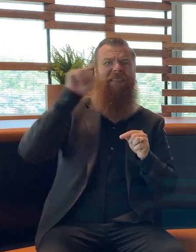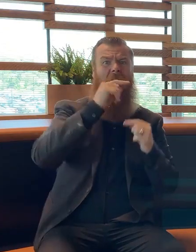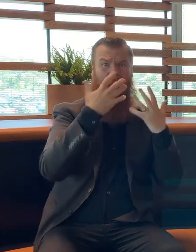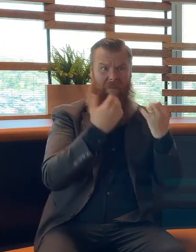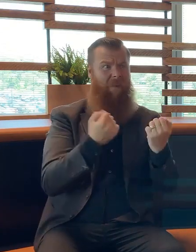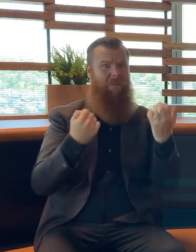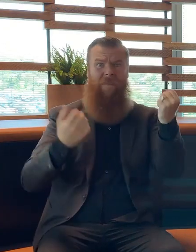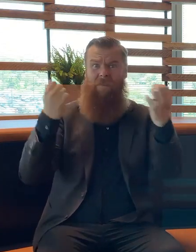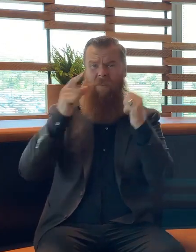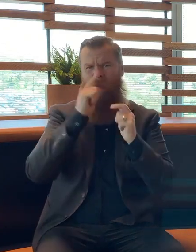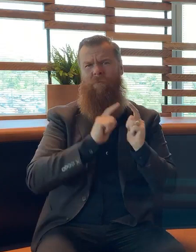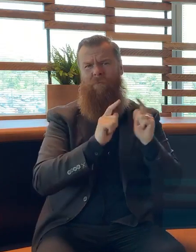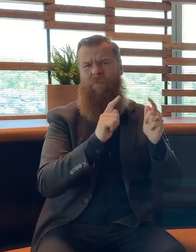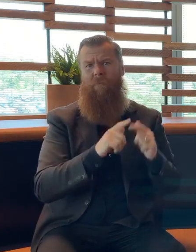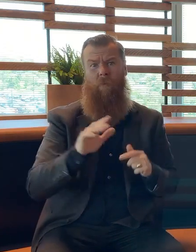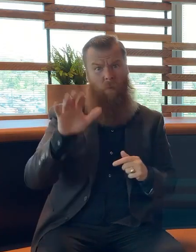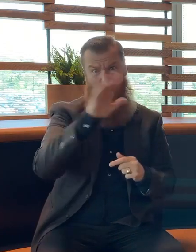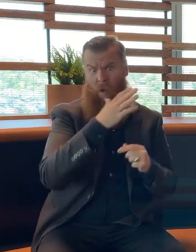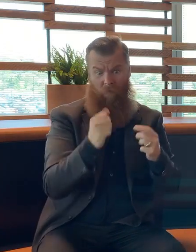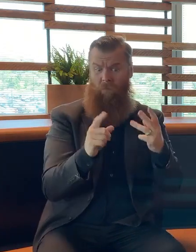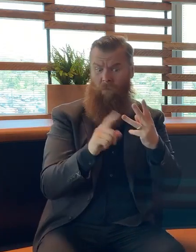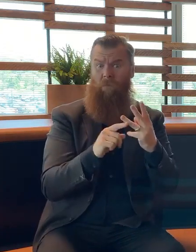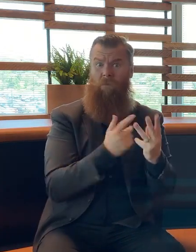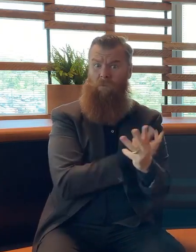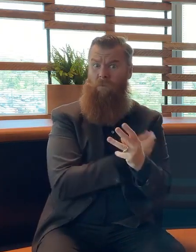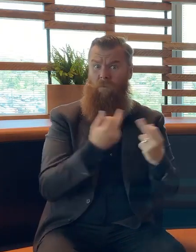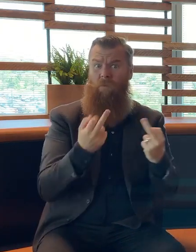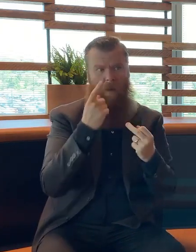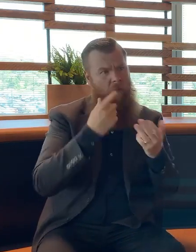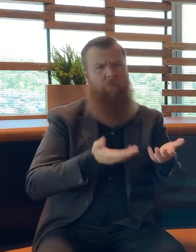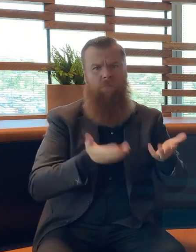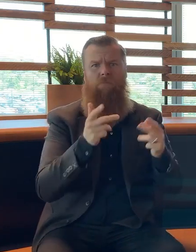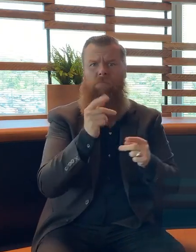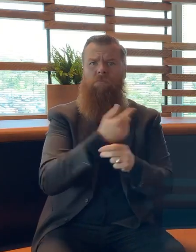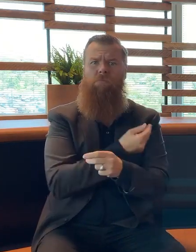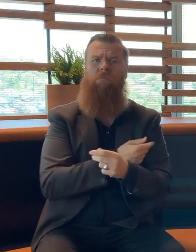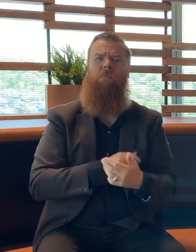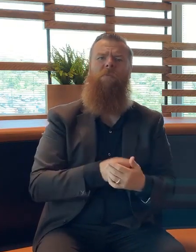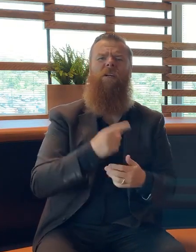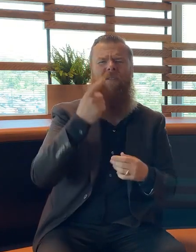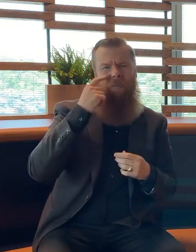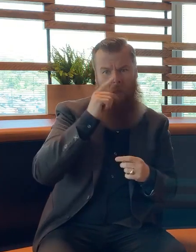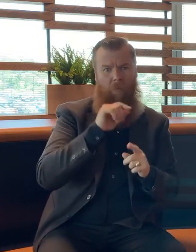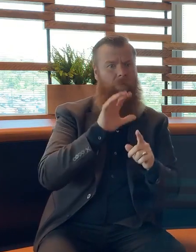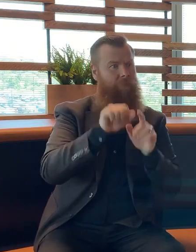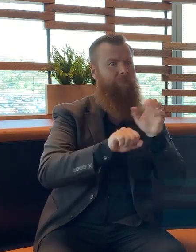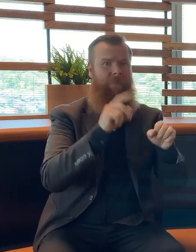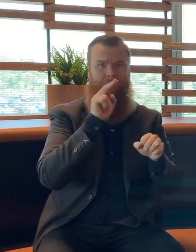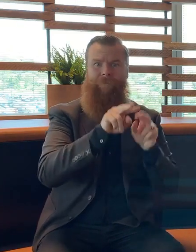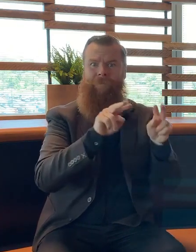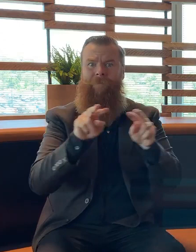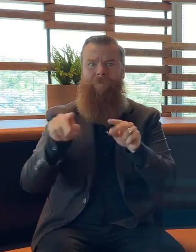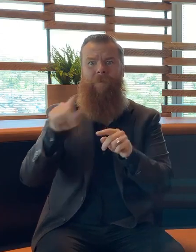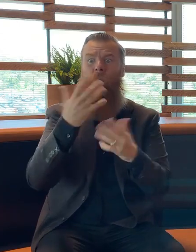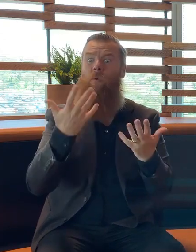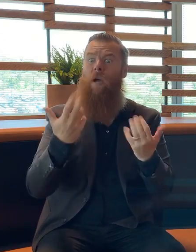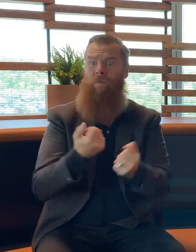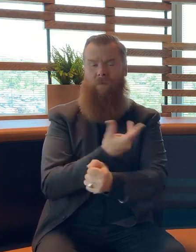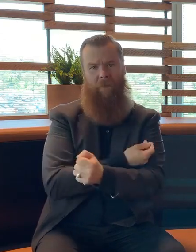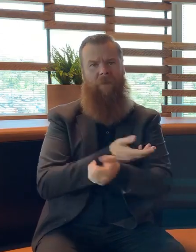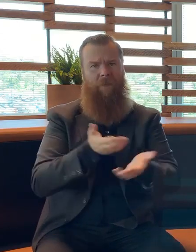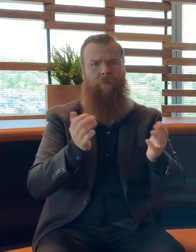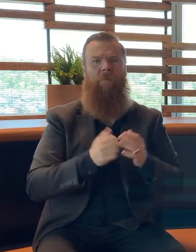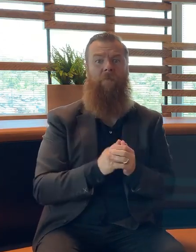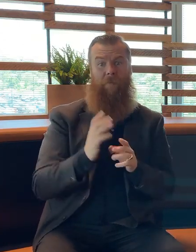places are now giving booster shots and we're seeing people come forward very very quickly. Last week we had about 25